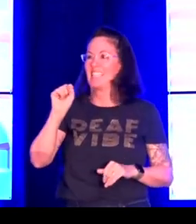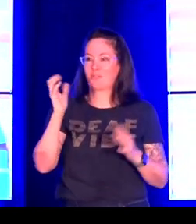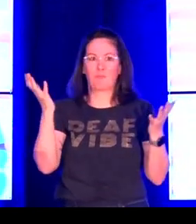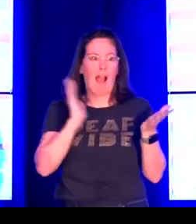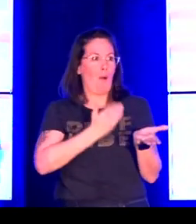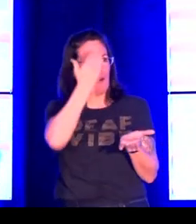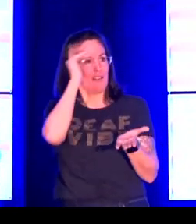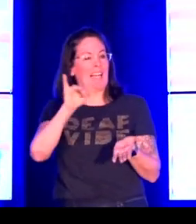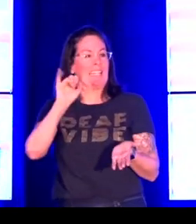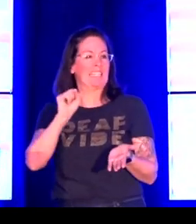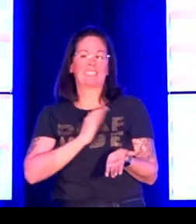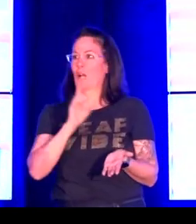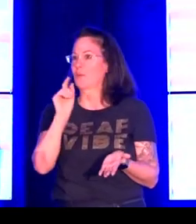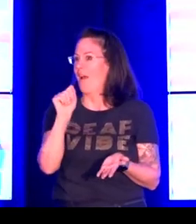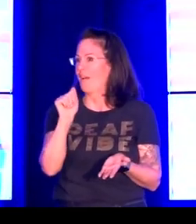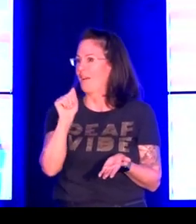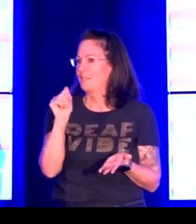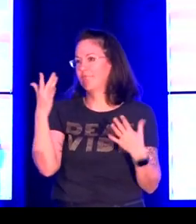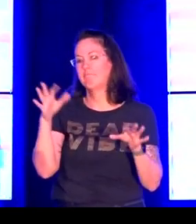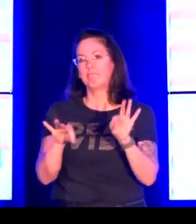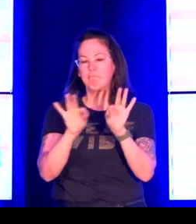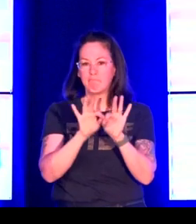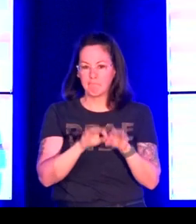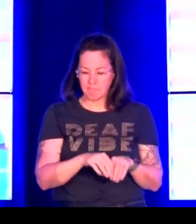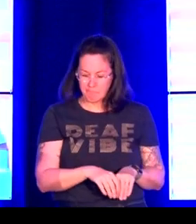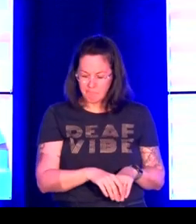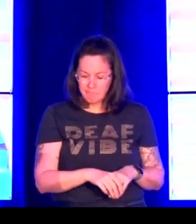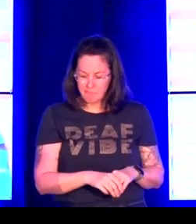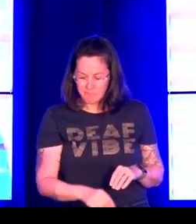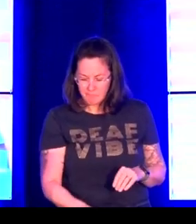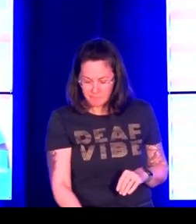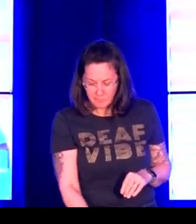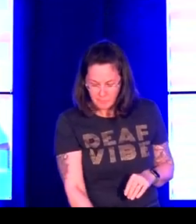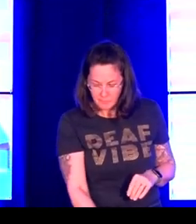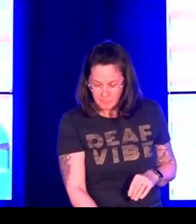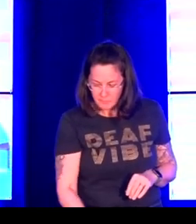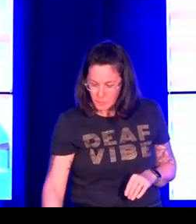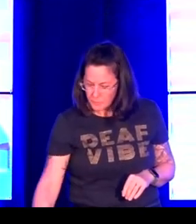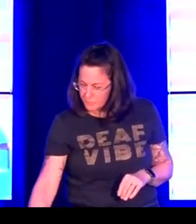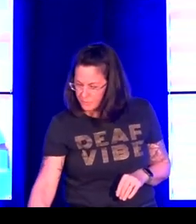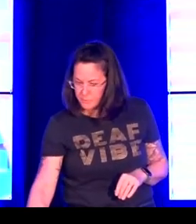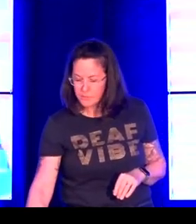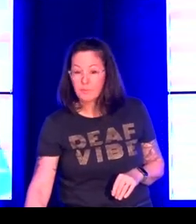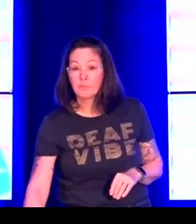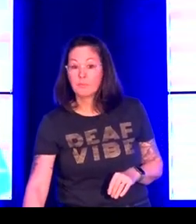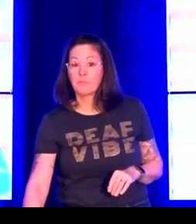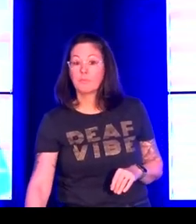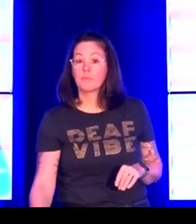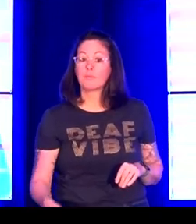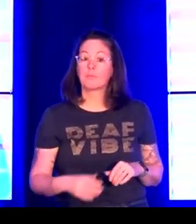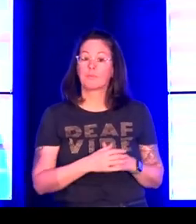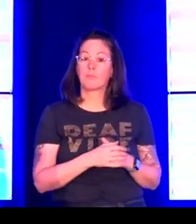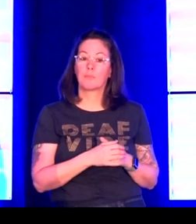This foregrounds this and really lays out the fact that our data is our knowledge. Our knowledge is based on our data.